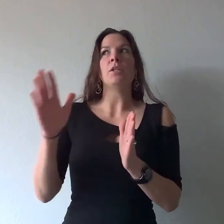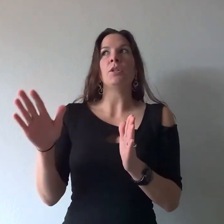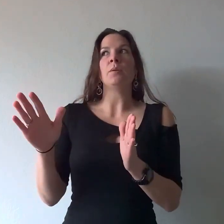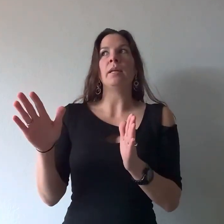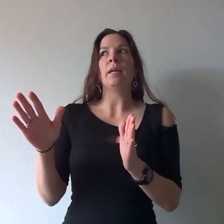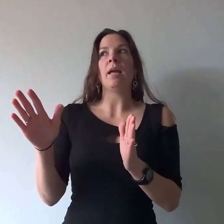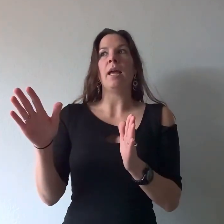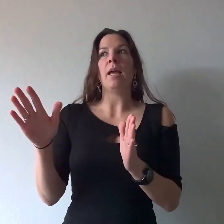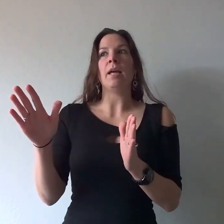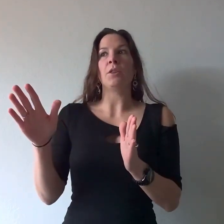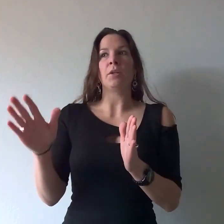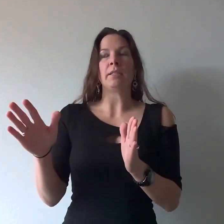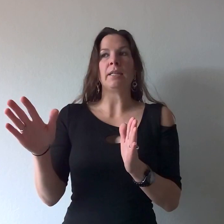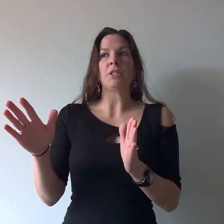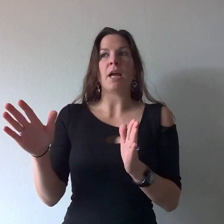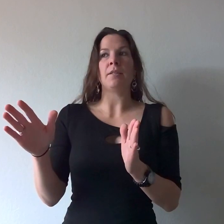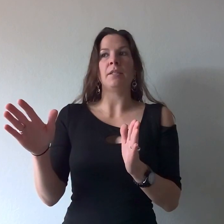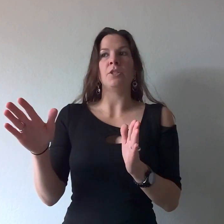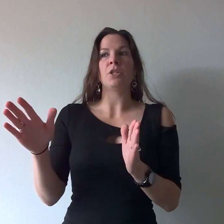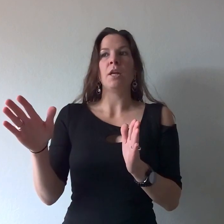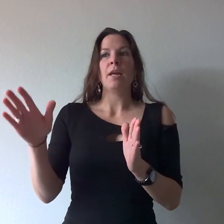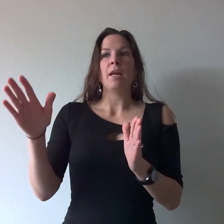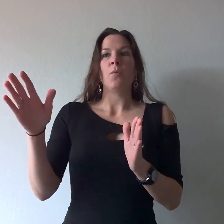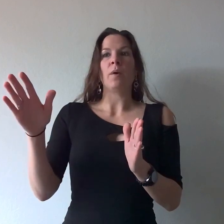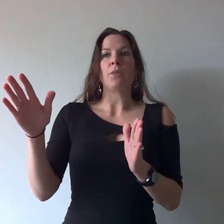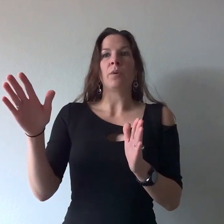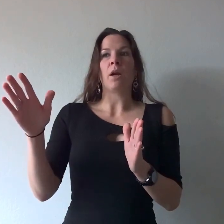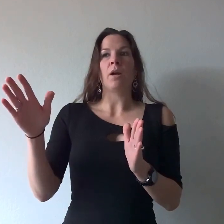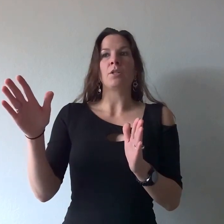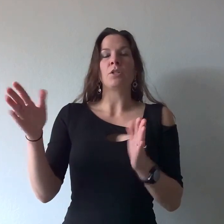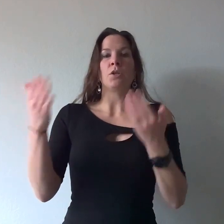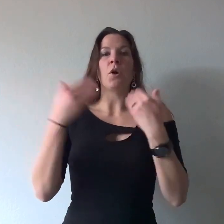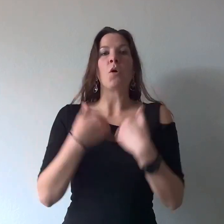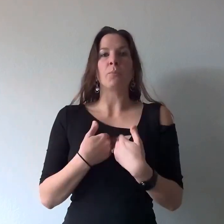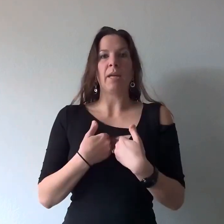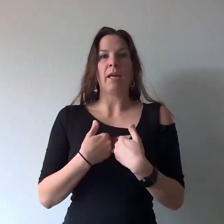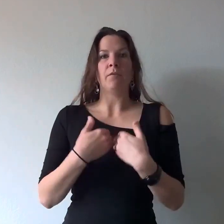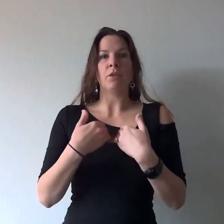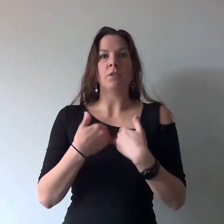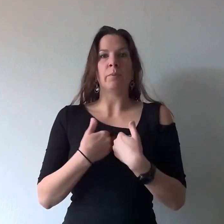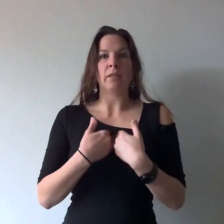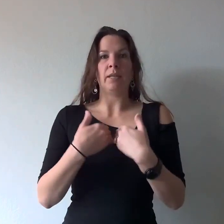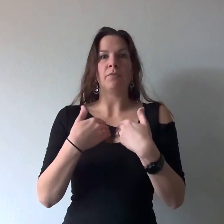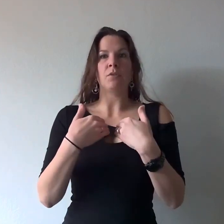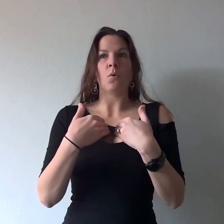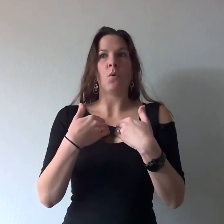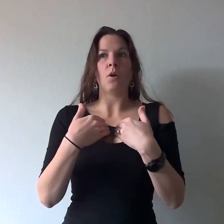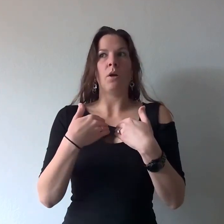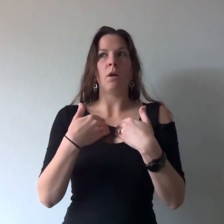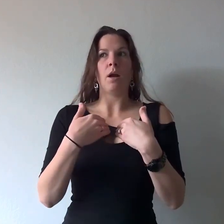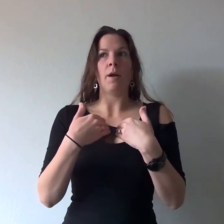doing a 30 day challenge with regards to your own behaviors beliefs or habits